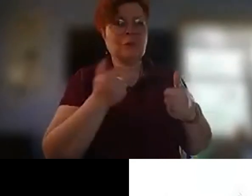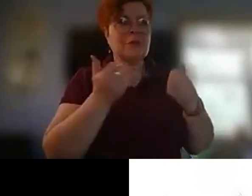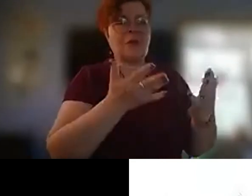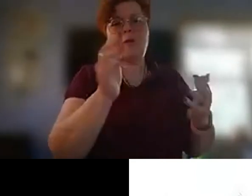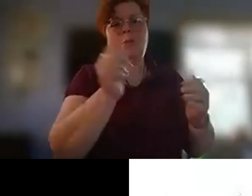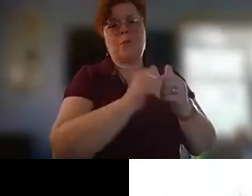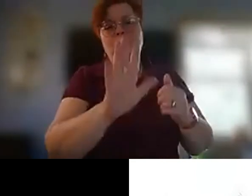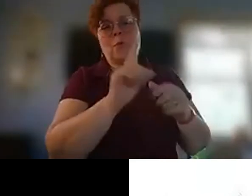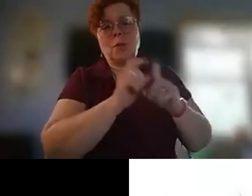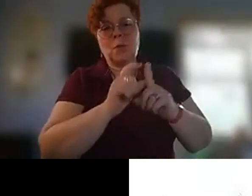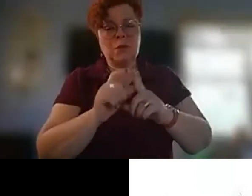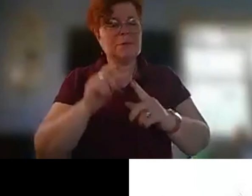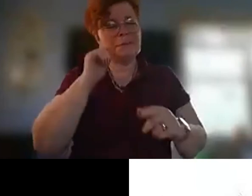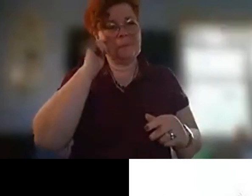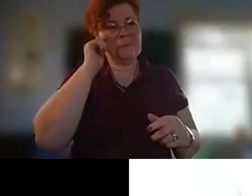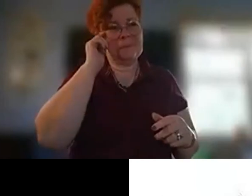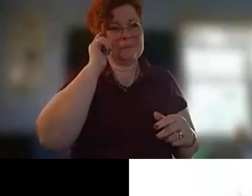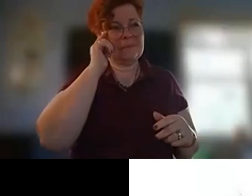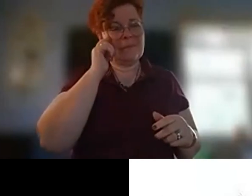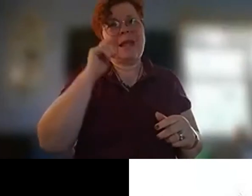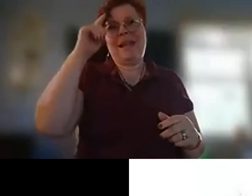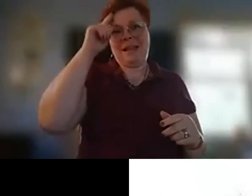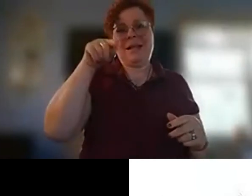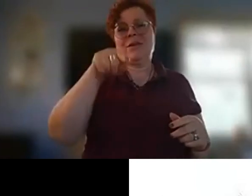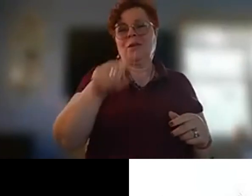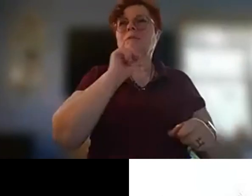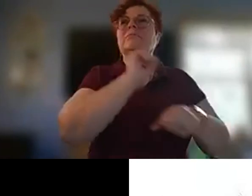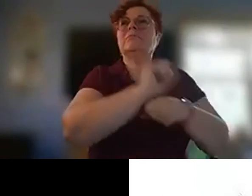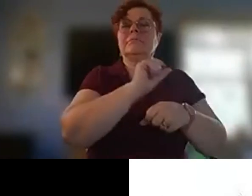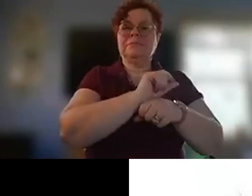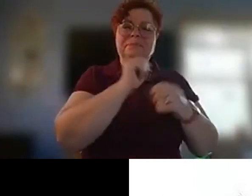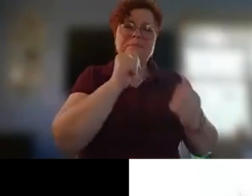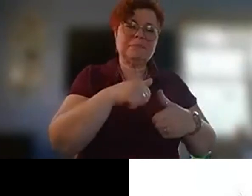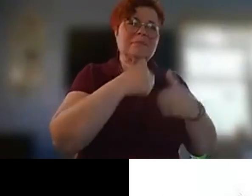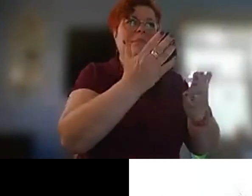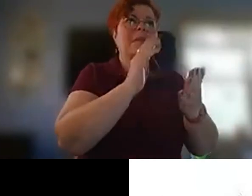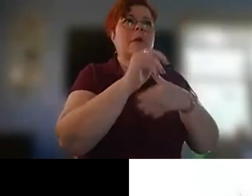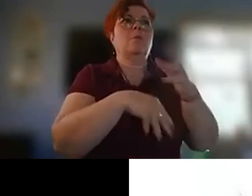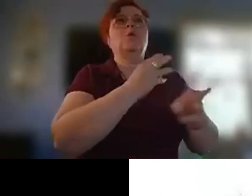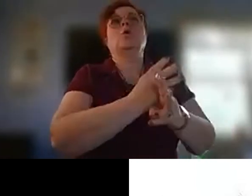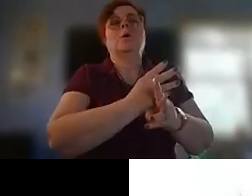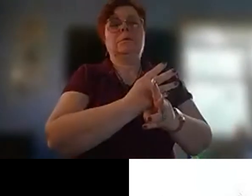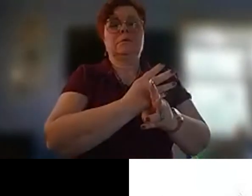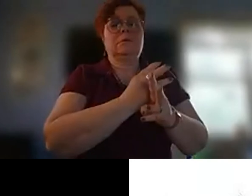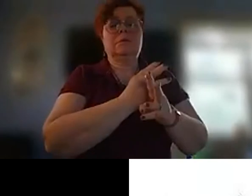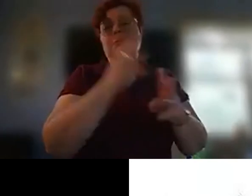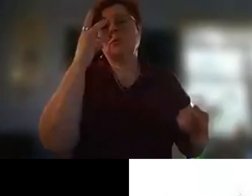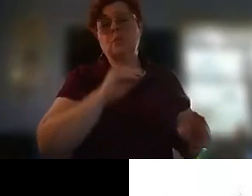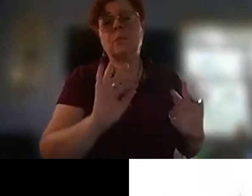and um i think that you evoked um the that world wonderfully and again like the other